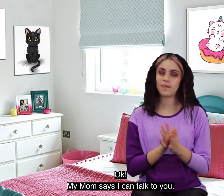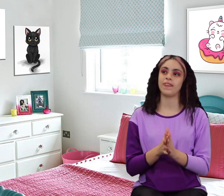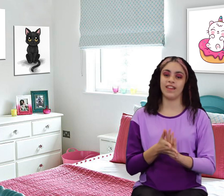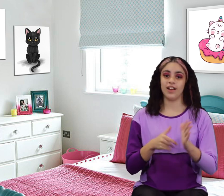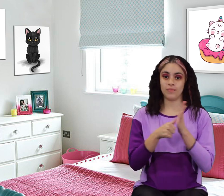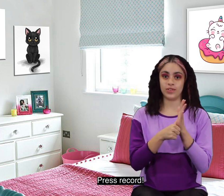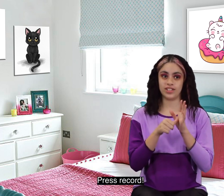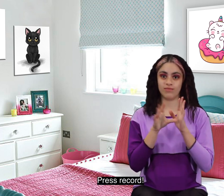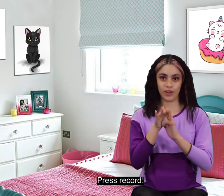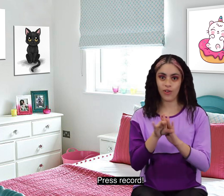first record